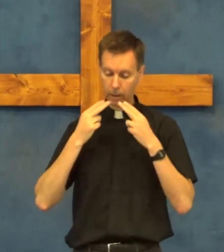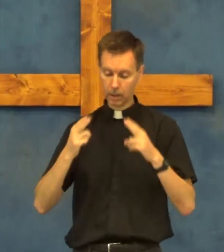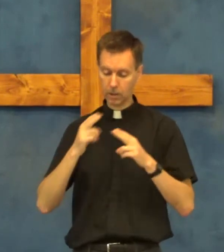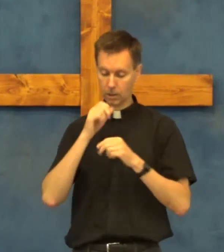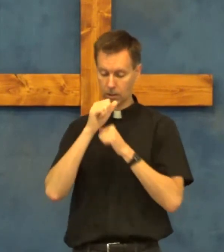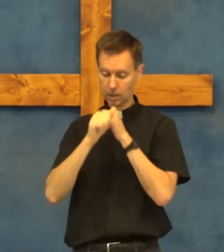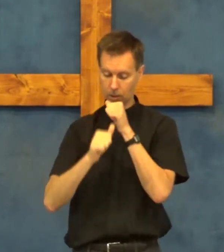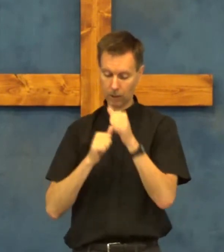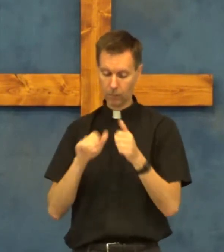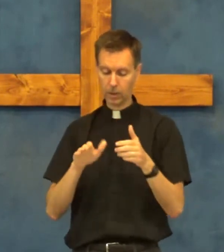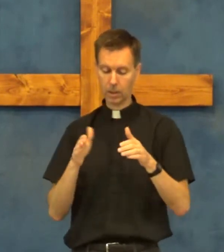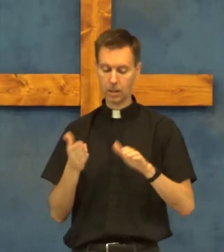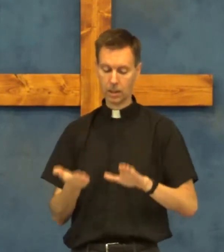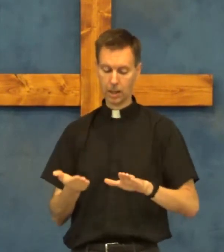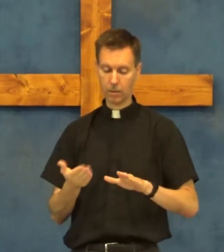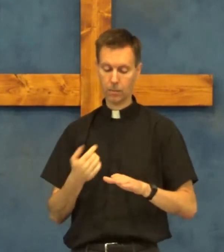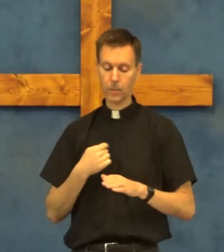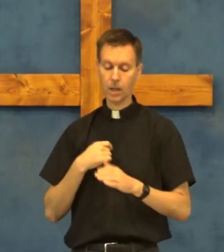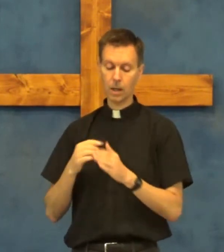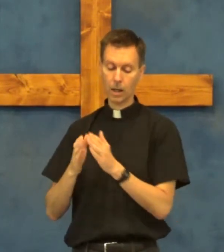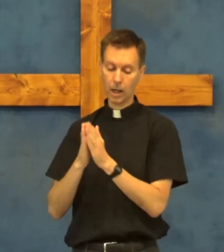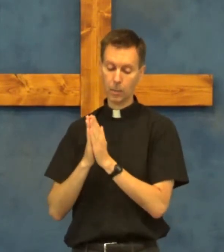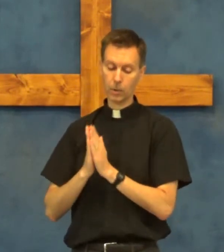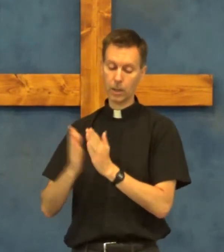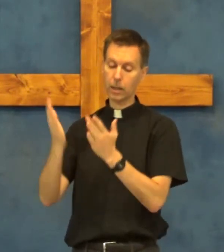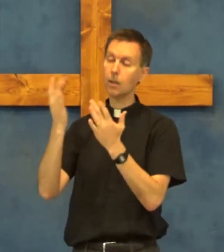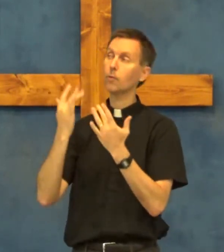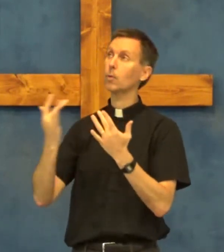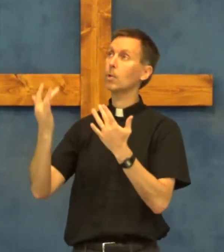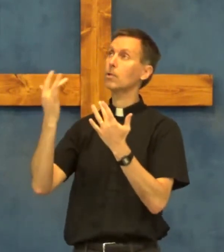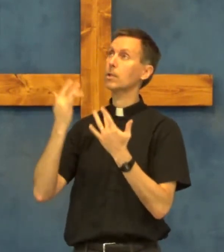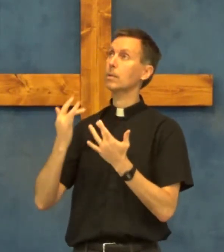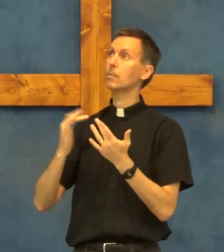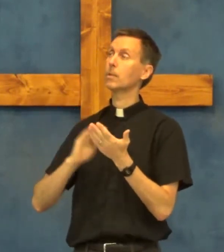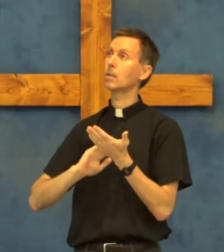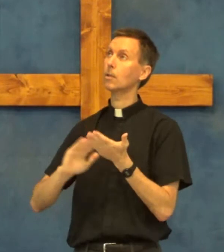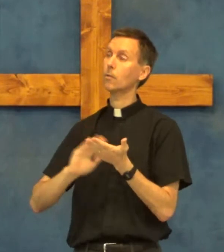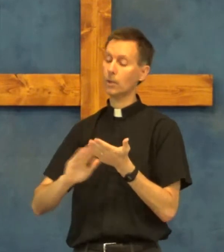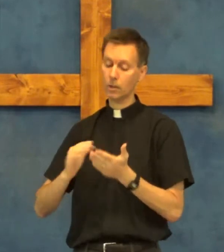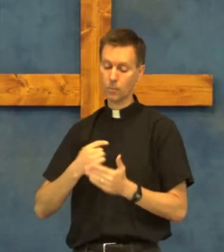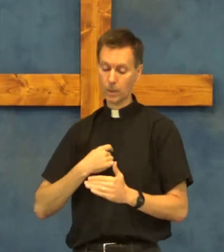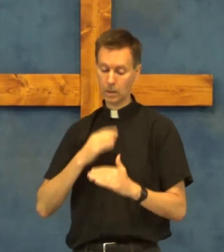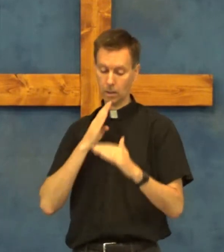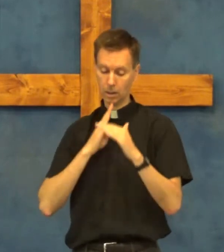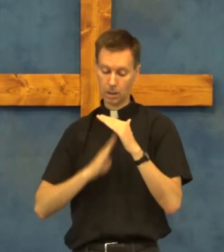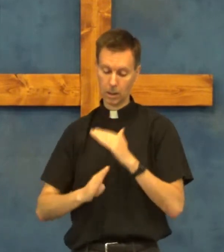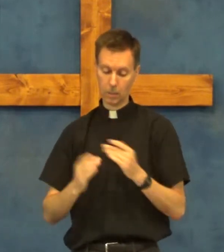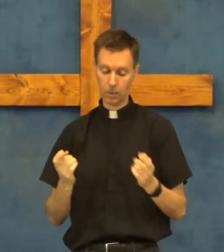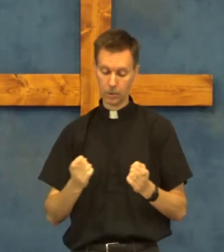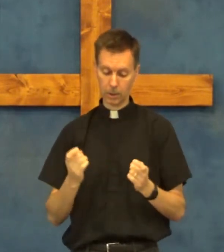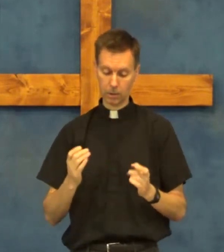innocent, suffering, and death. I pray for mercy. Forgive me, a humble sinner.